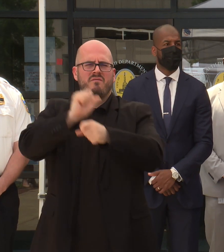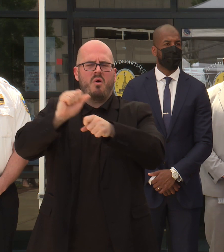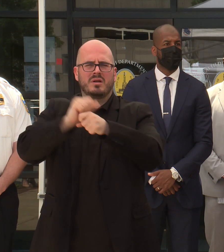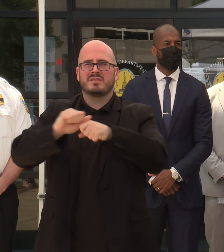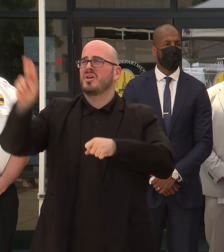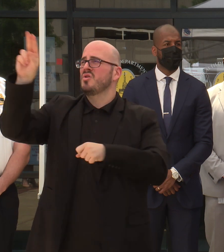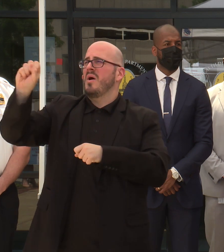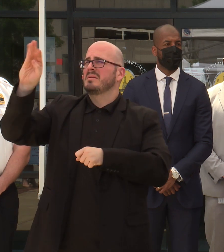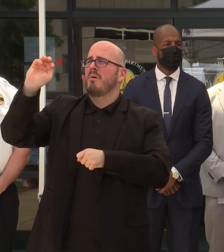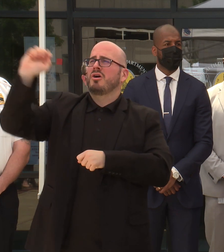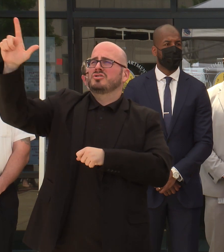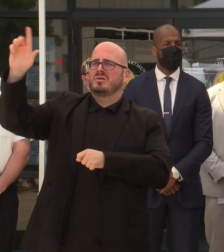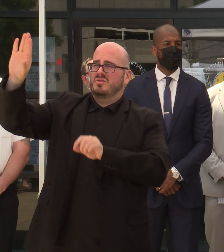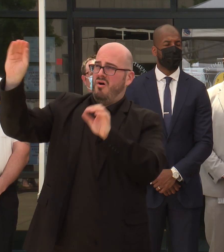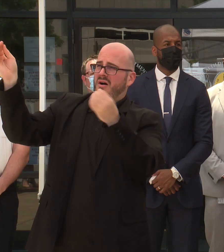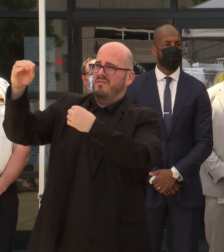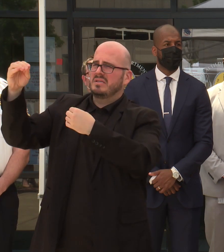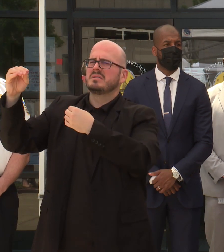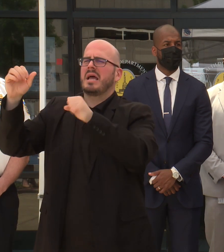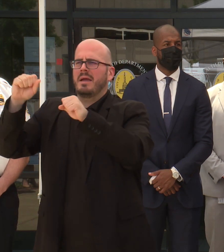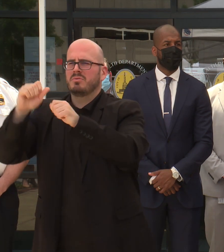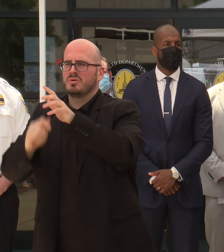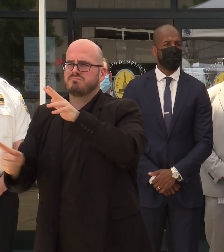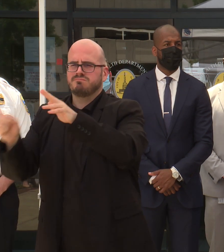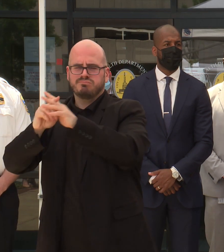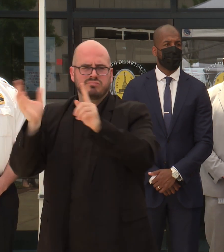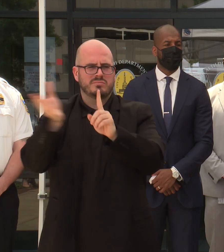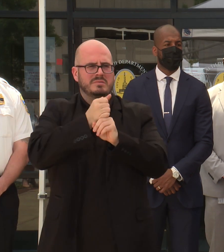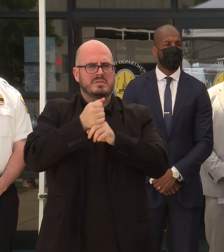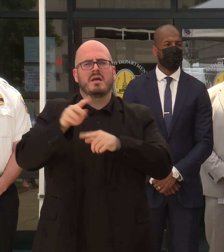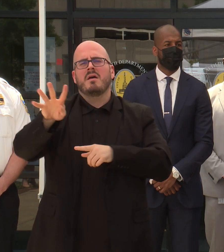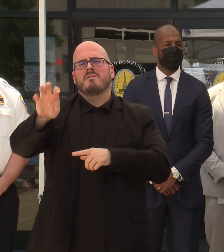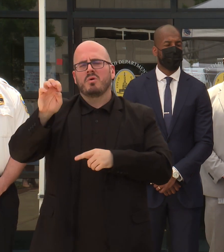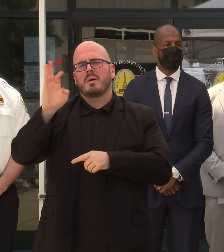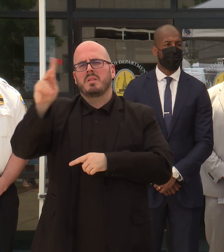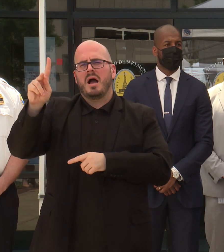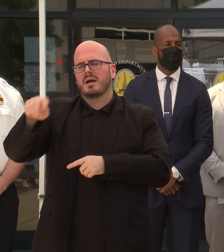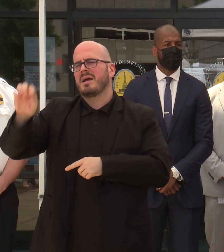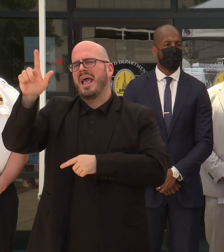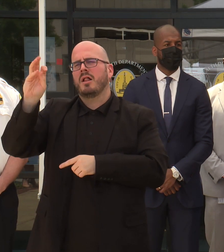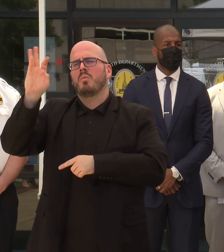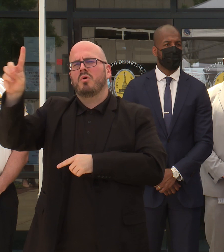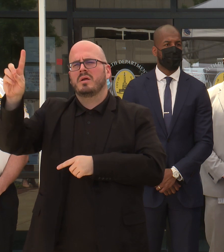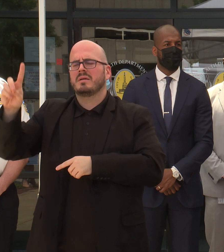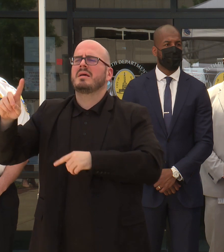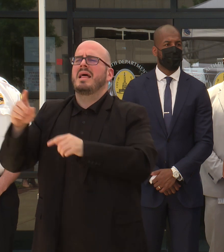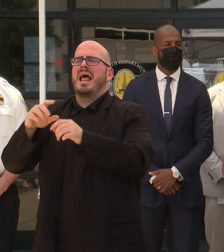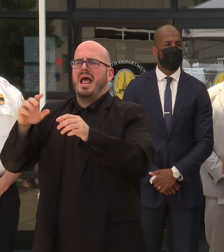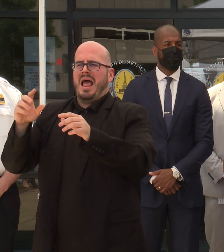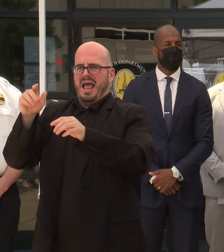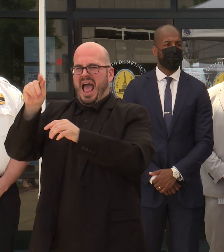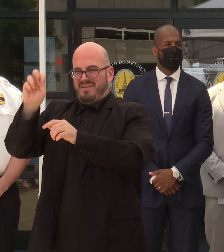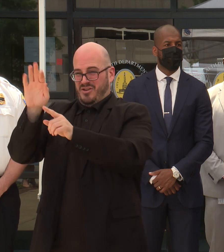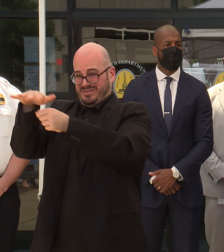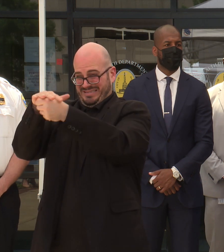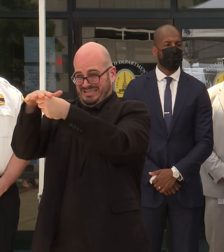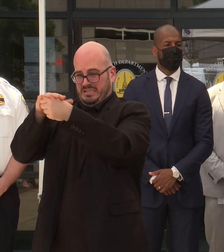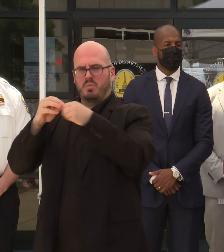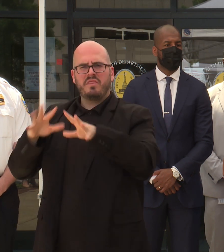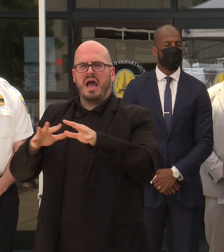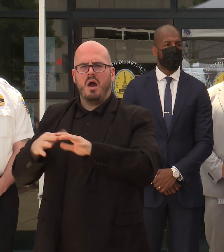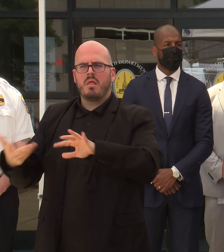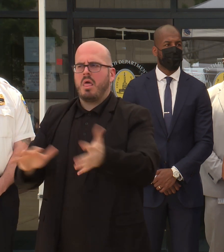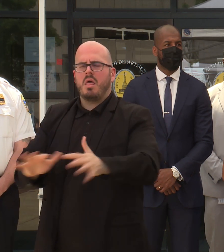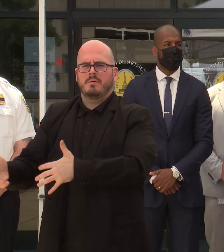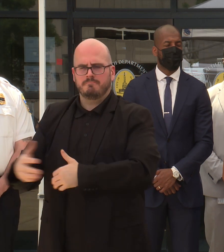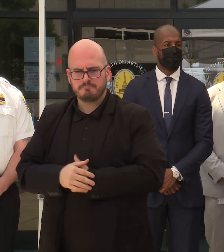U.S. Marshal's Office were able to effect an arrest today in the 400 block of North Elwood Avenue without incident. Garrick Powell is